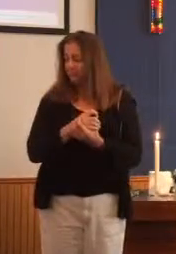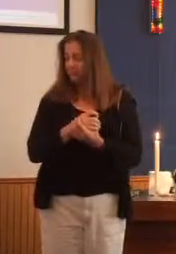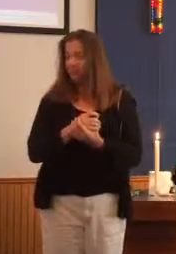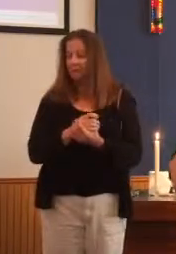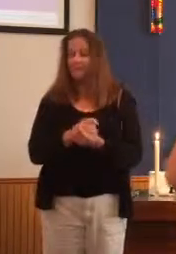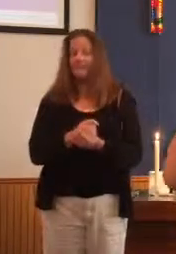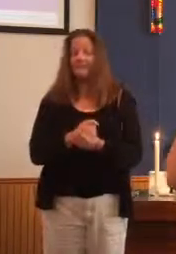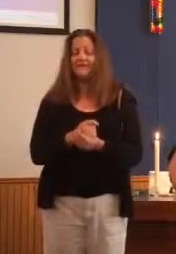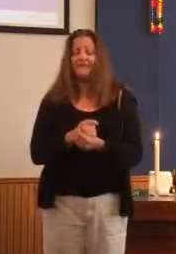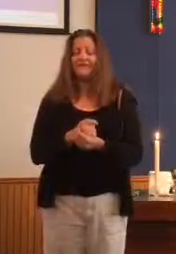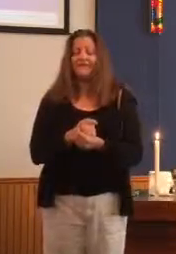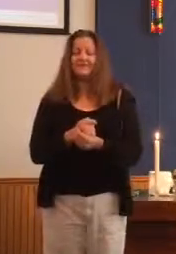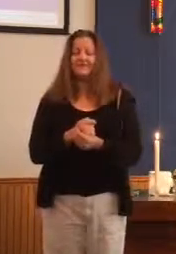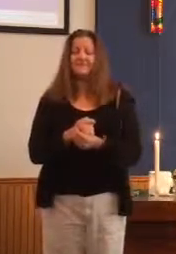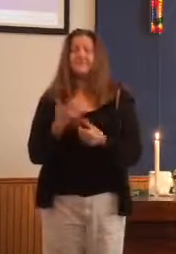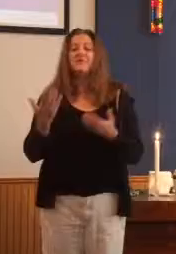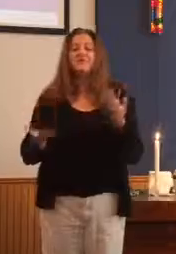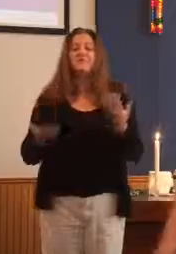you know, maybe what we should do,